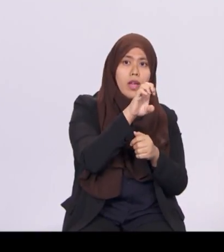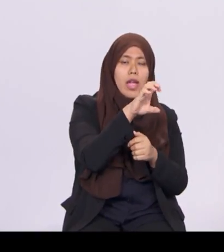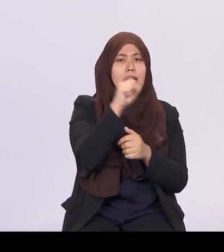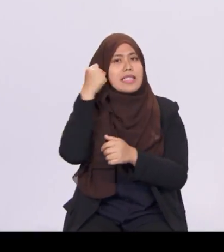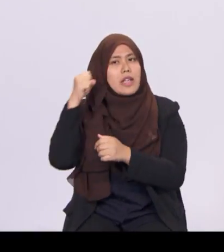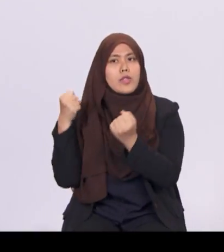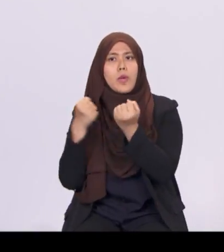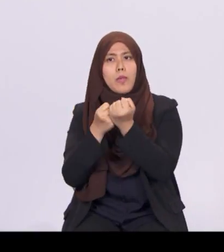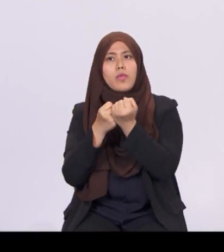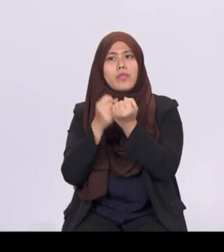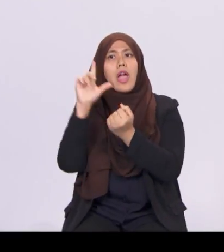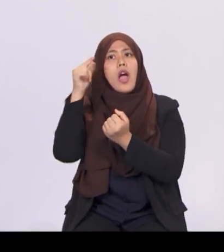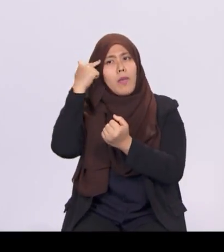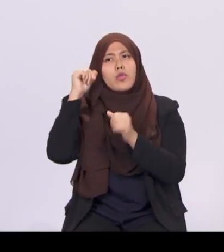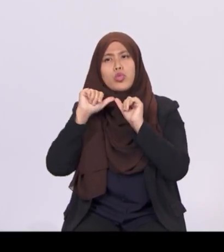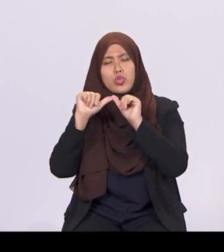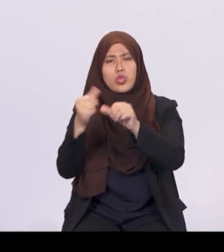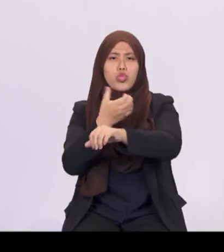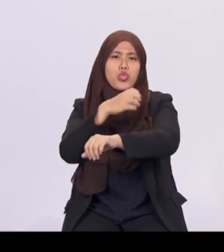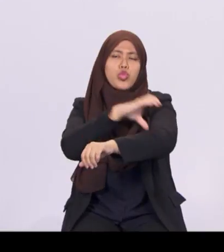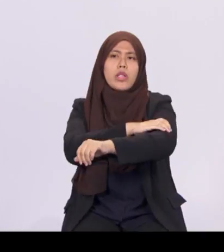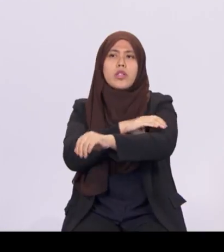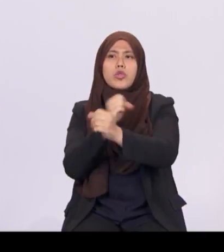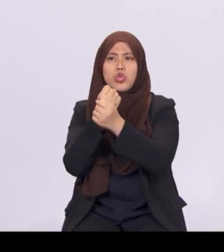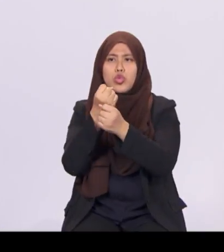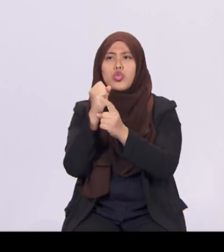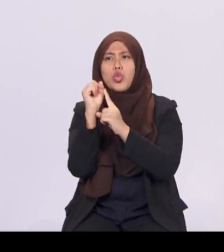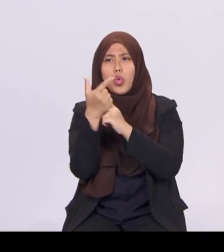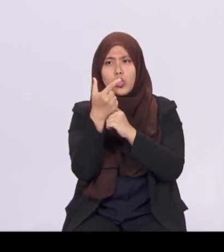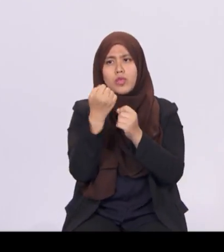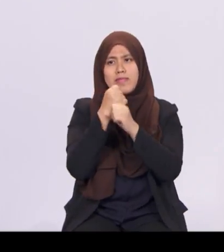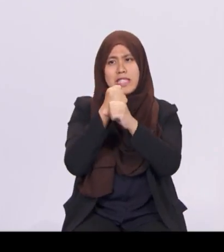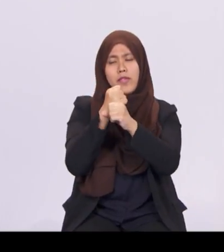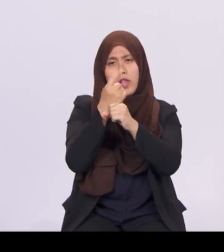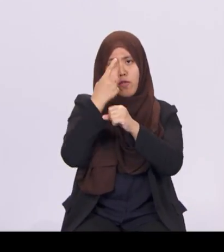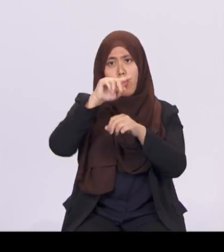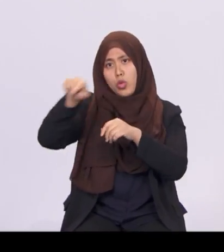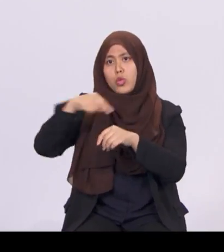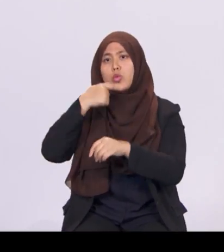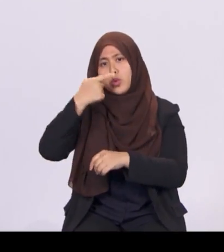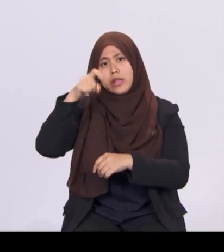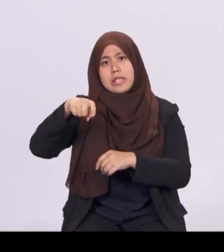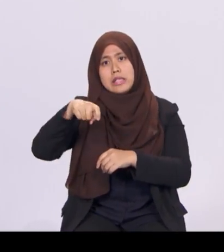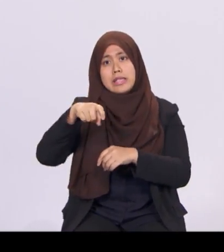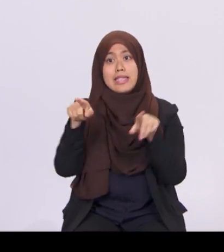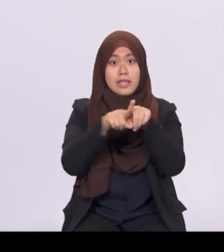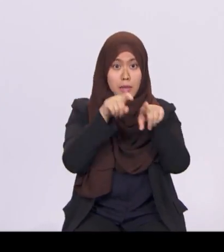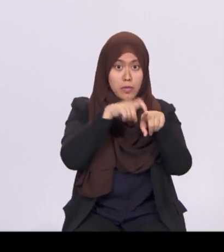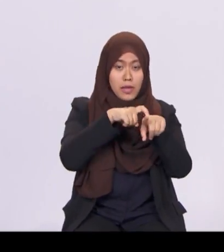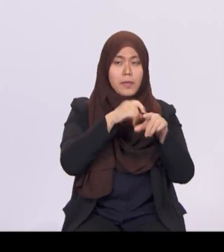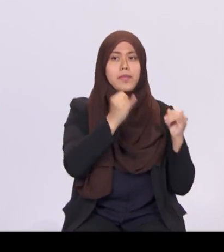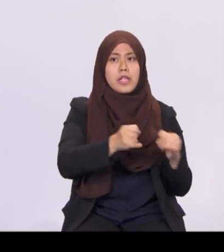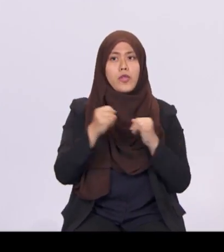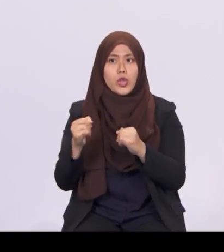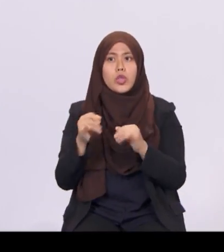individuals, families and the community play an important role in looking out for and supporting one another.